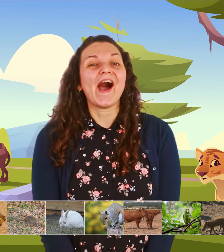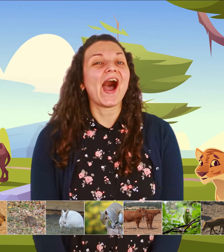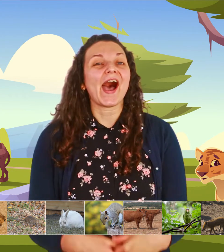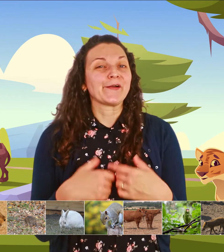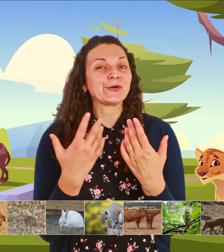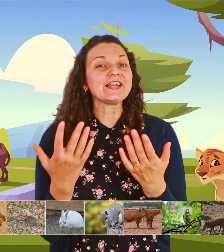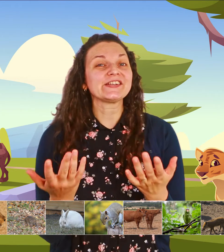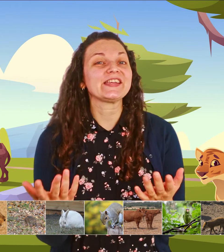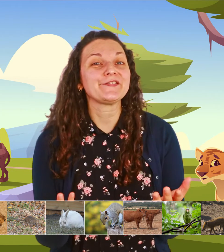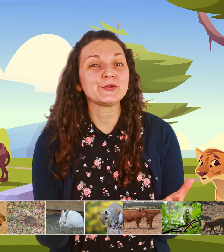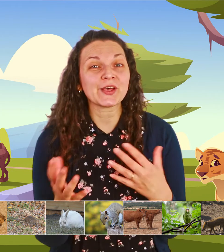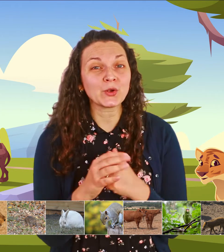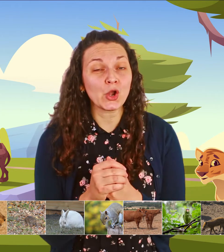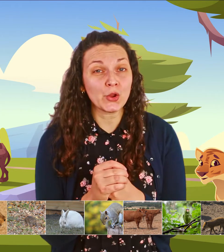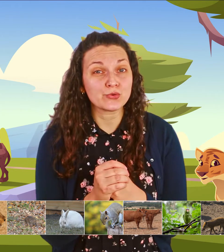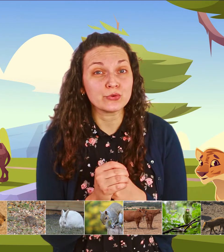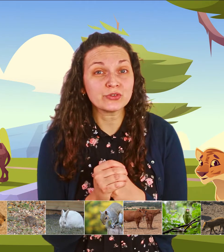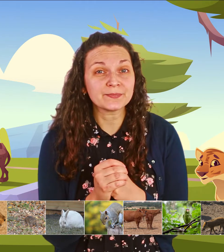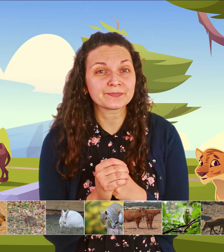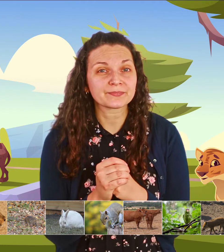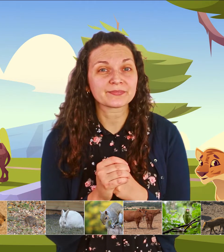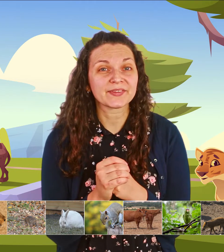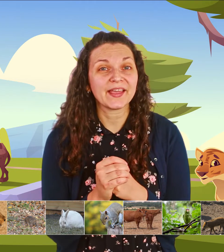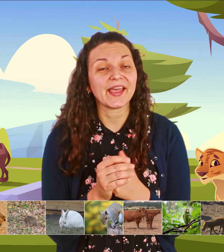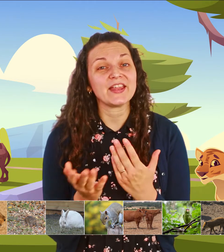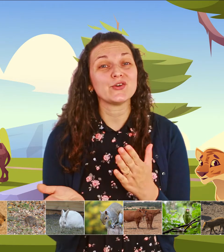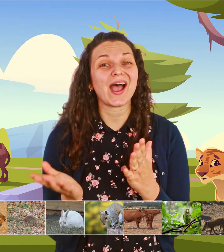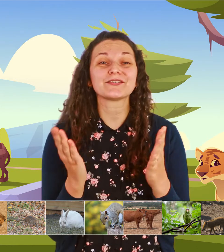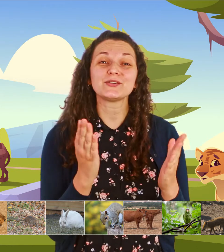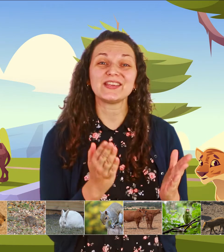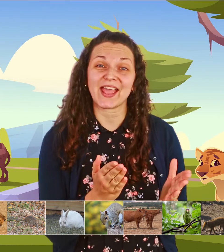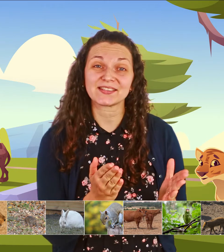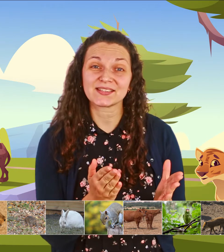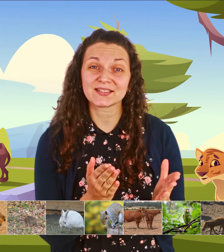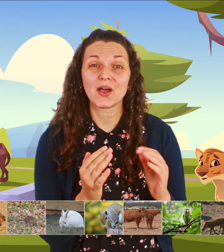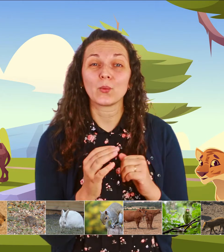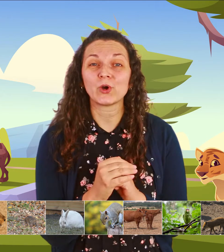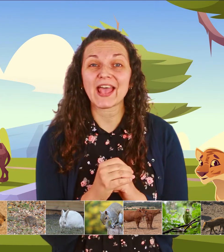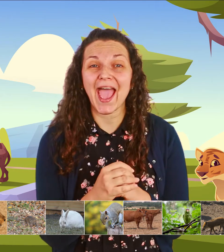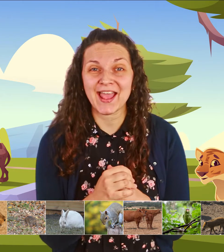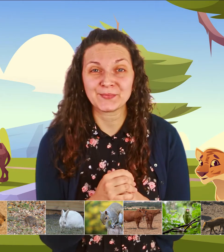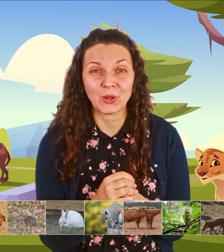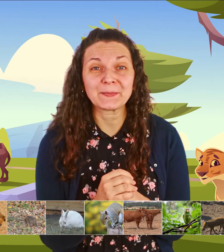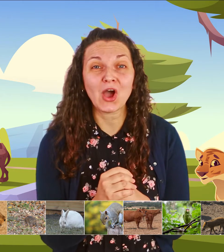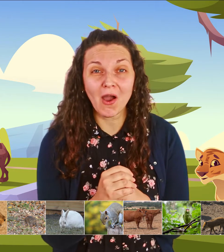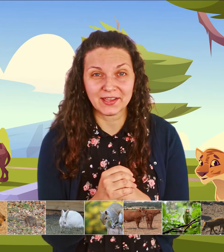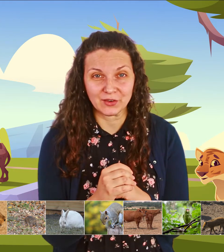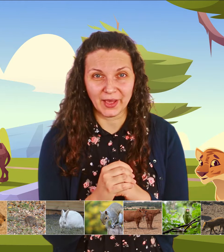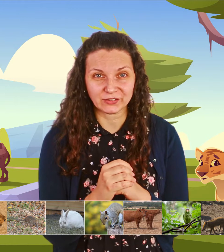i'm going to give you some clues and you have to guess what animal i'm talking about